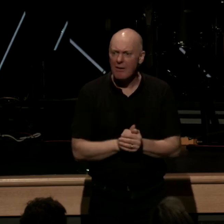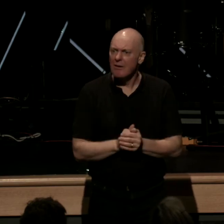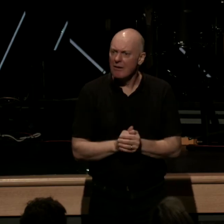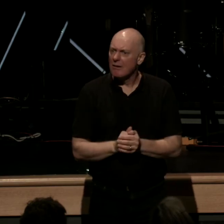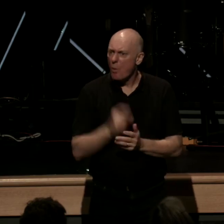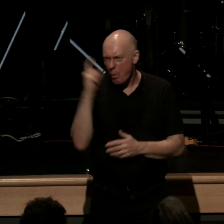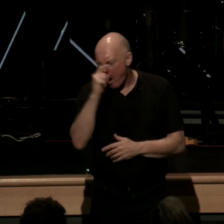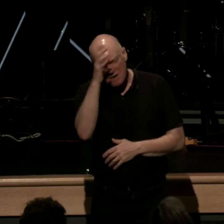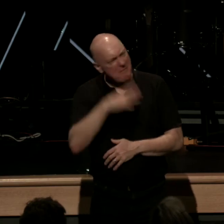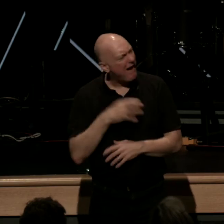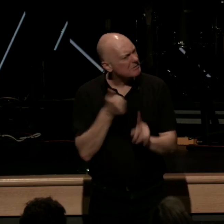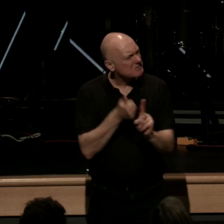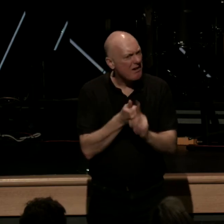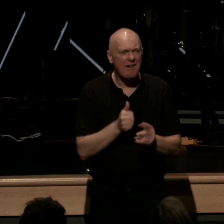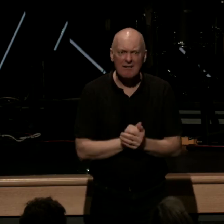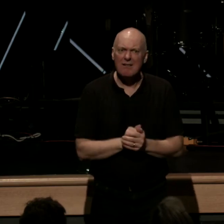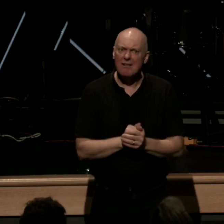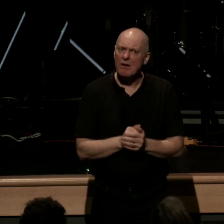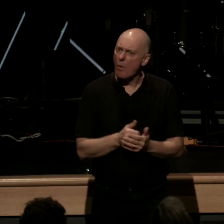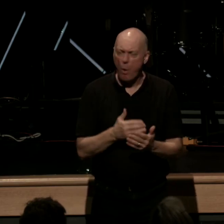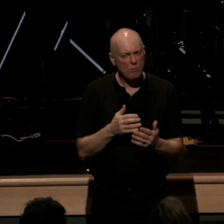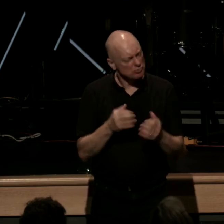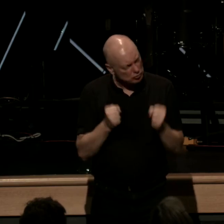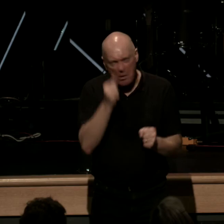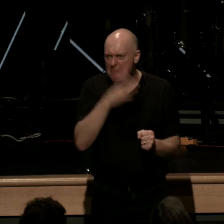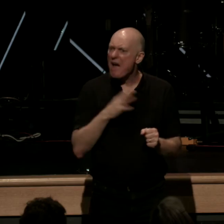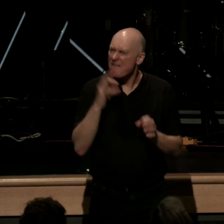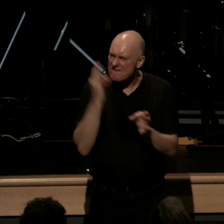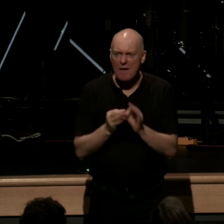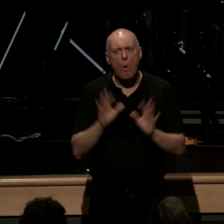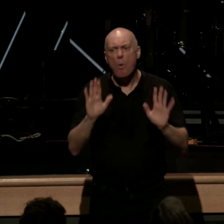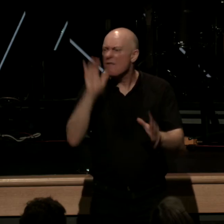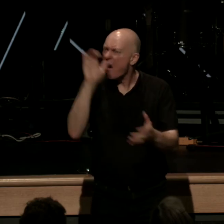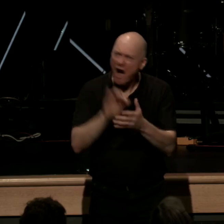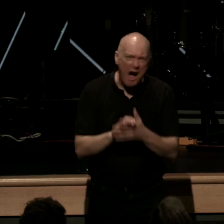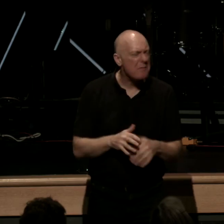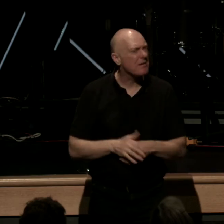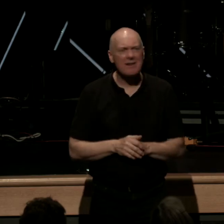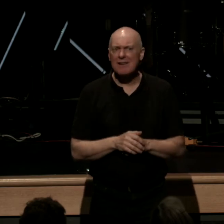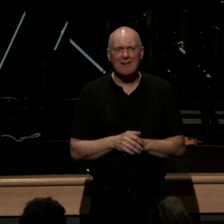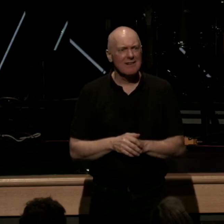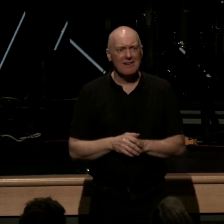wisdom a man of faith wonderful husband tremendous dad